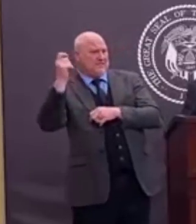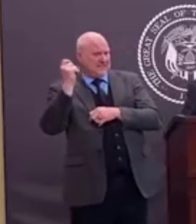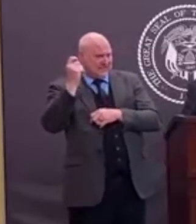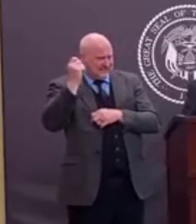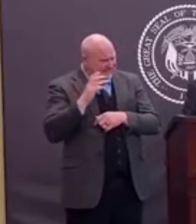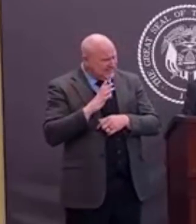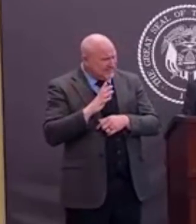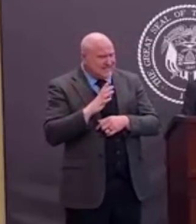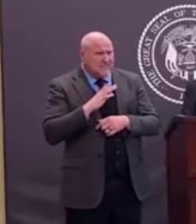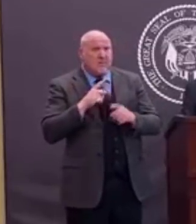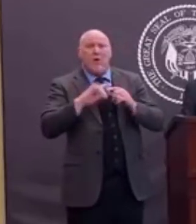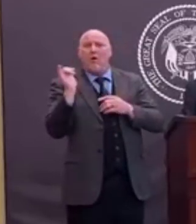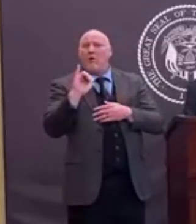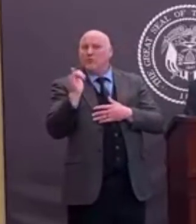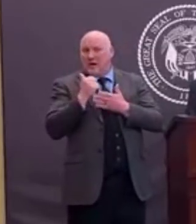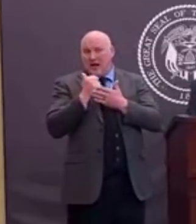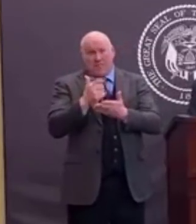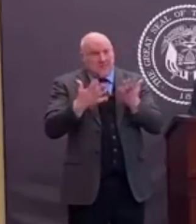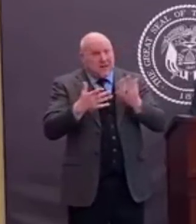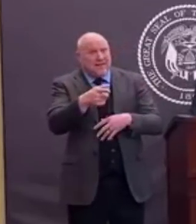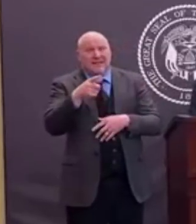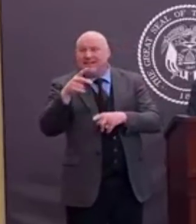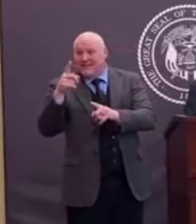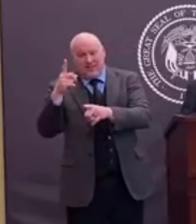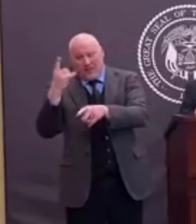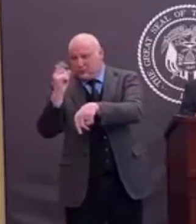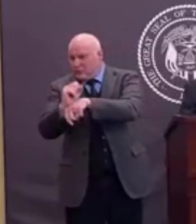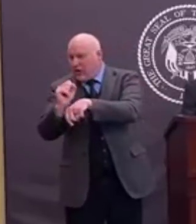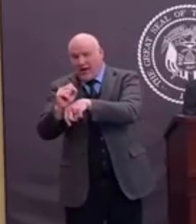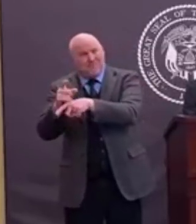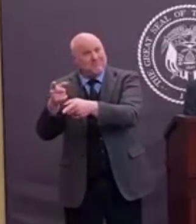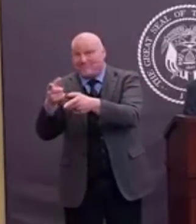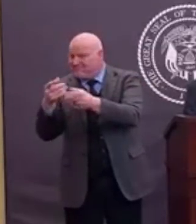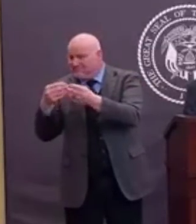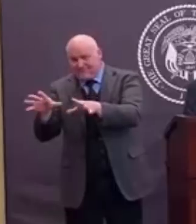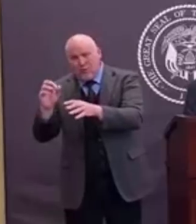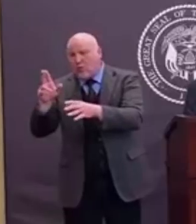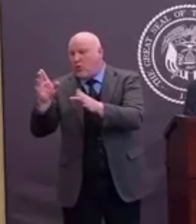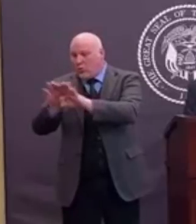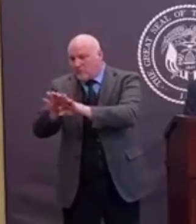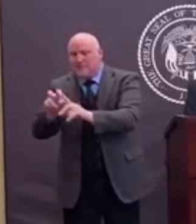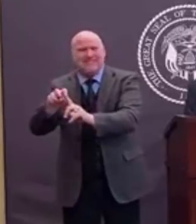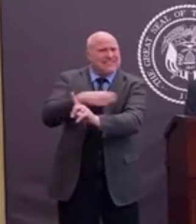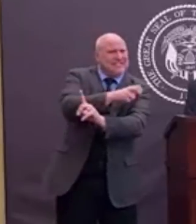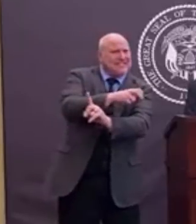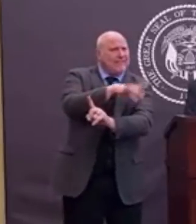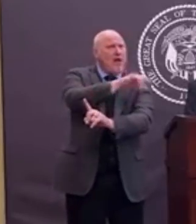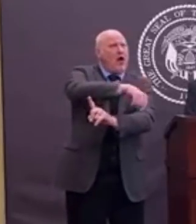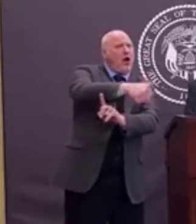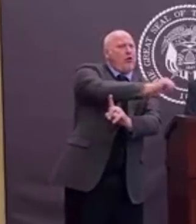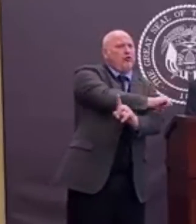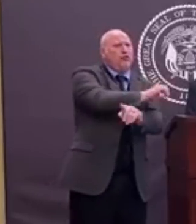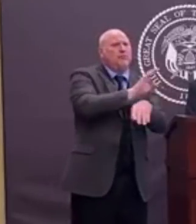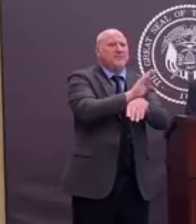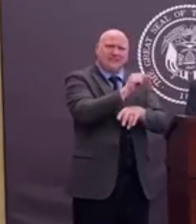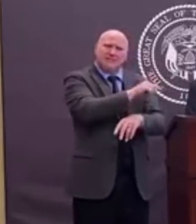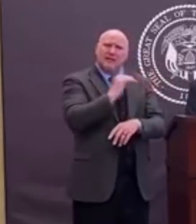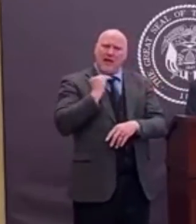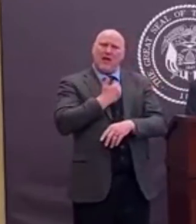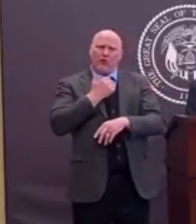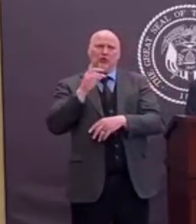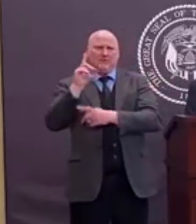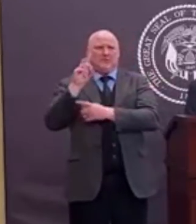available out there. They may need different training and education, but we will help them to get a new job and a new opportunity.